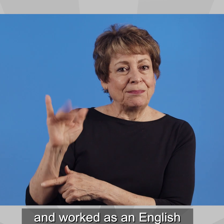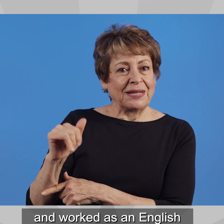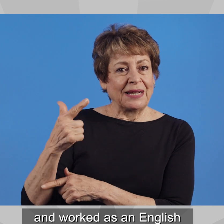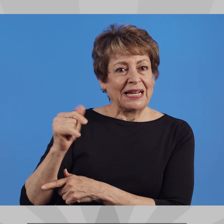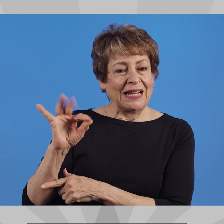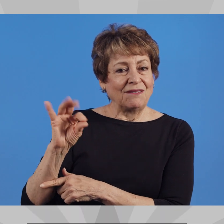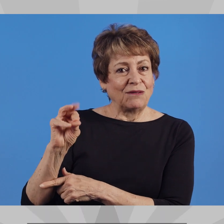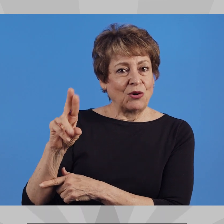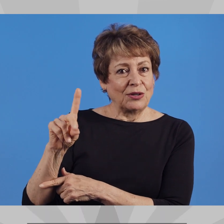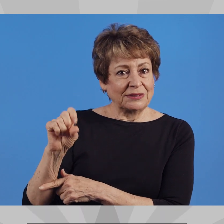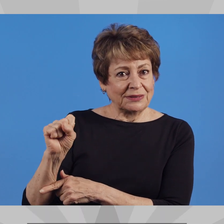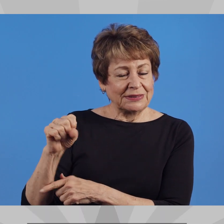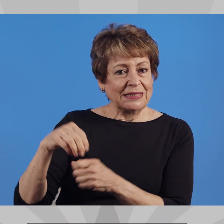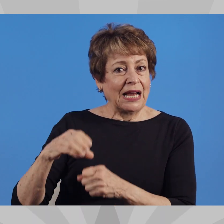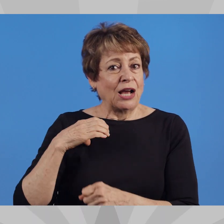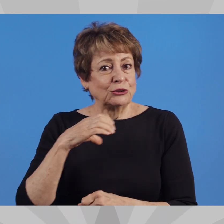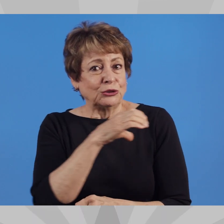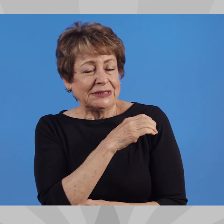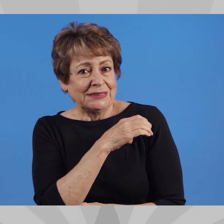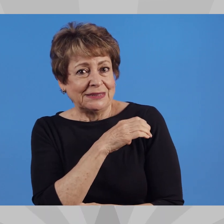in Mexico on a Fulbright scholarship.